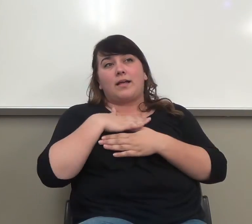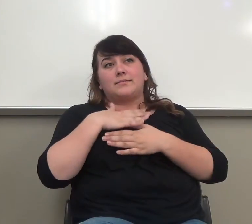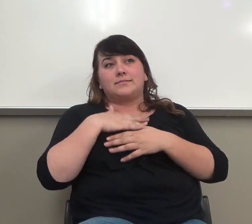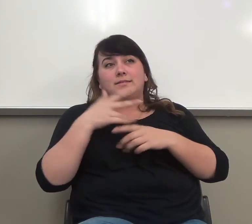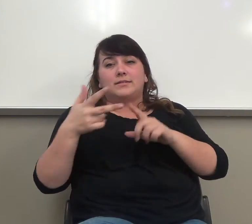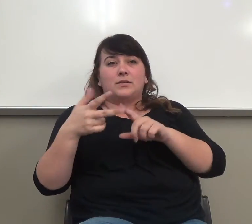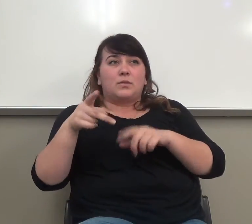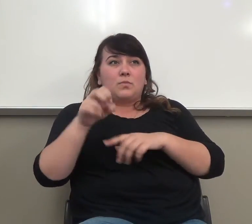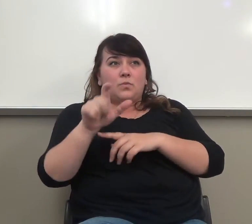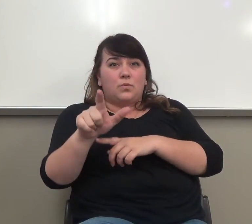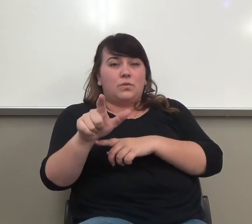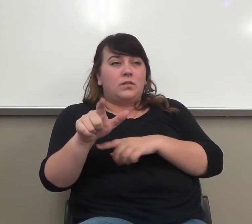different discussion.